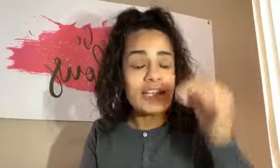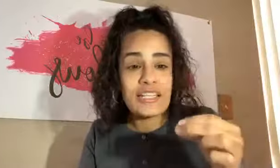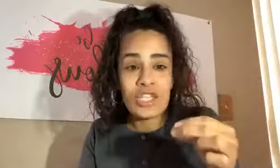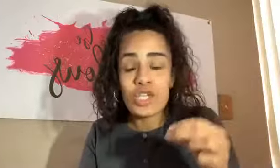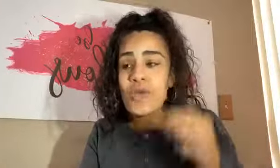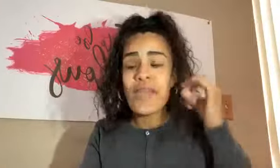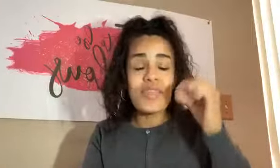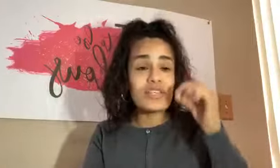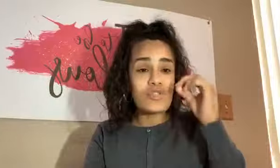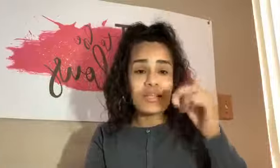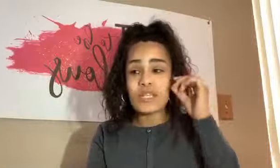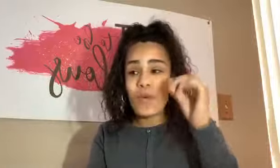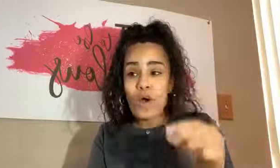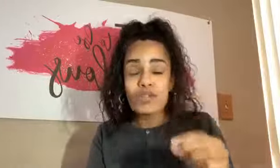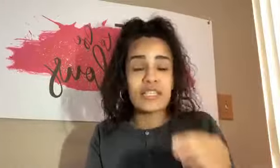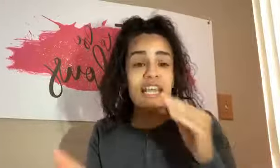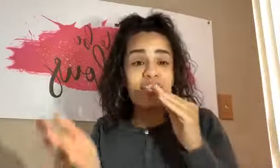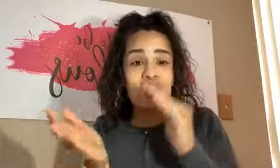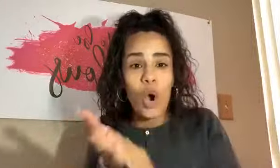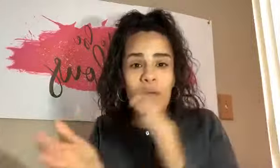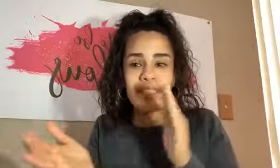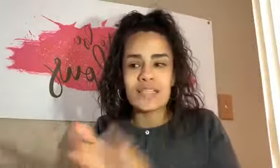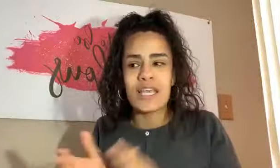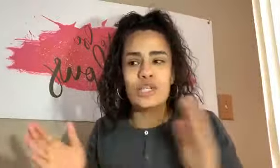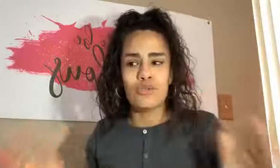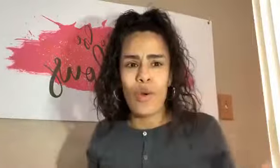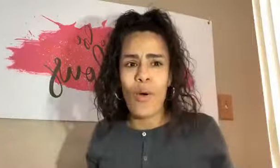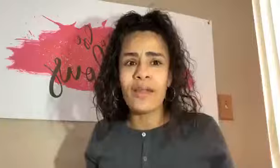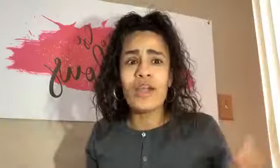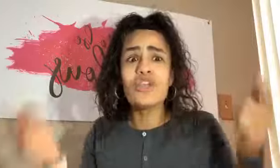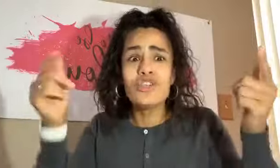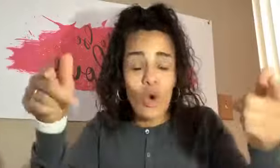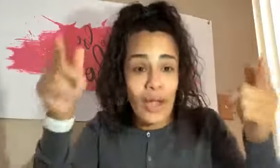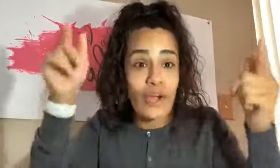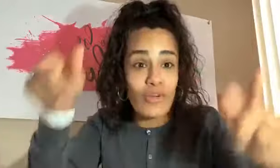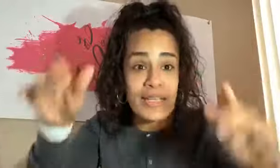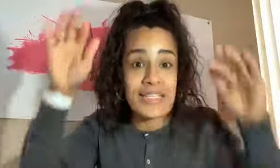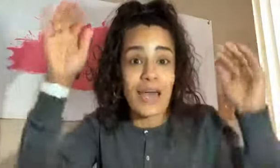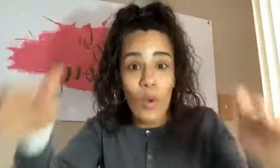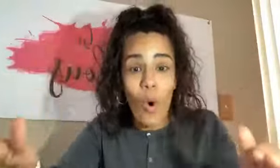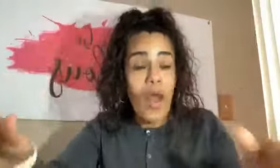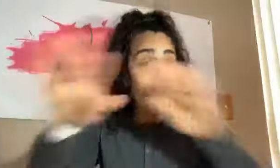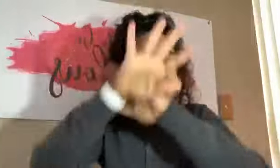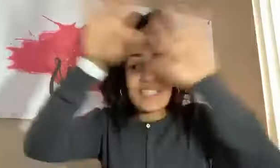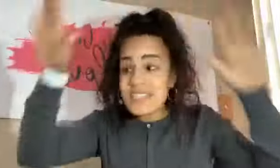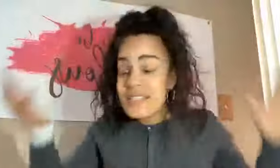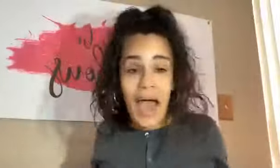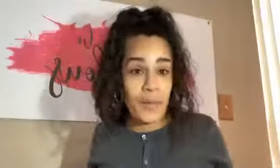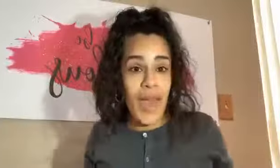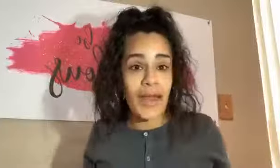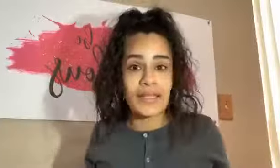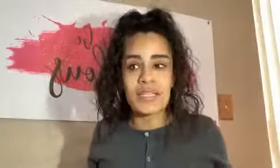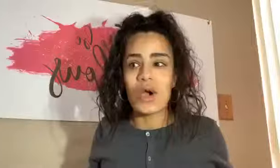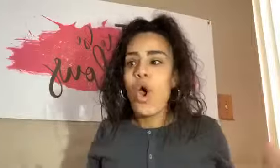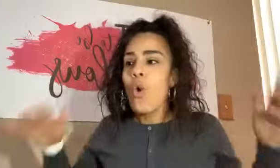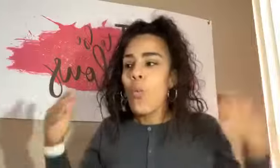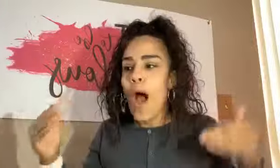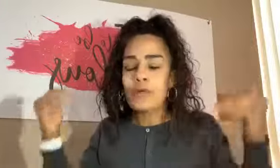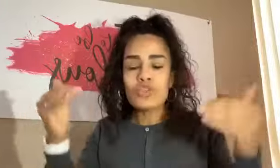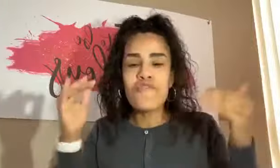listen to you. And this crazy person is going to say, you know what? You're not crazy at all. That's not a bad idea. Why don't you